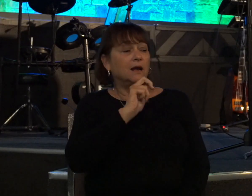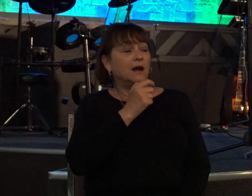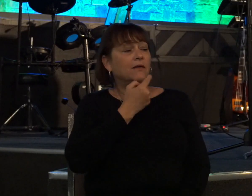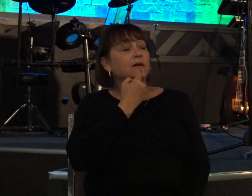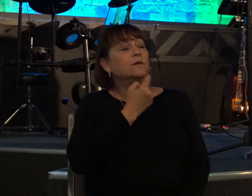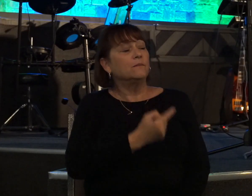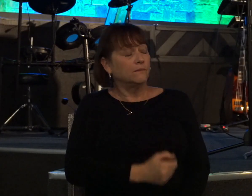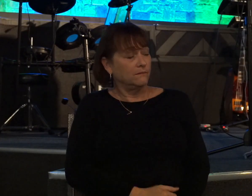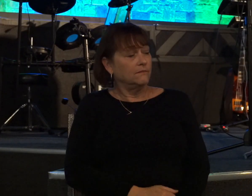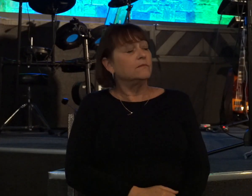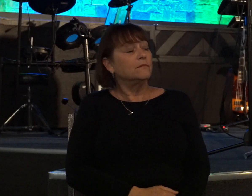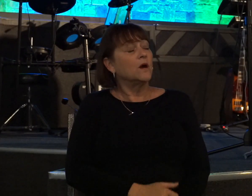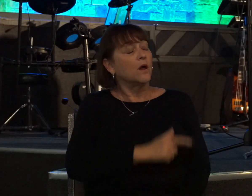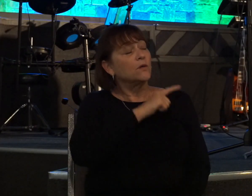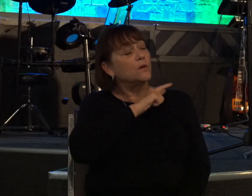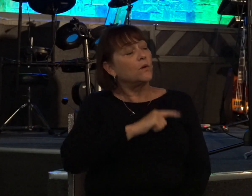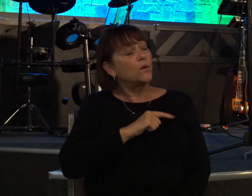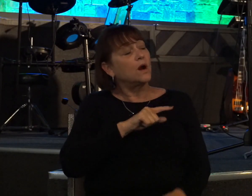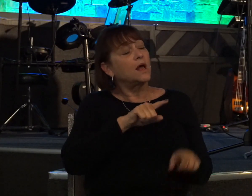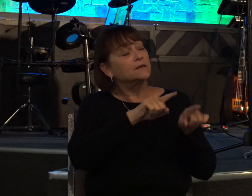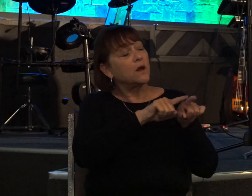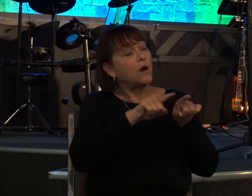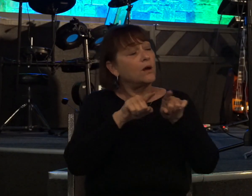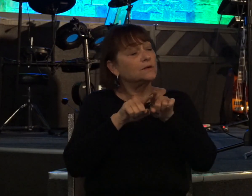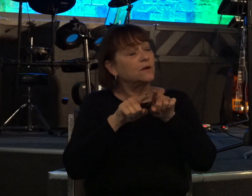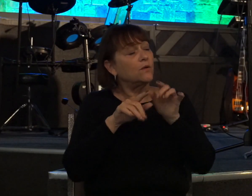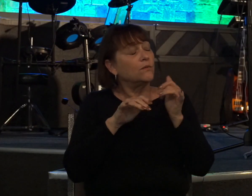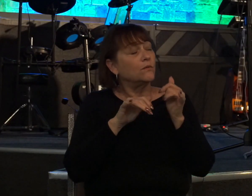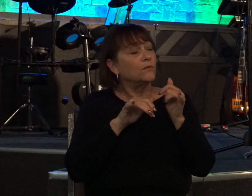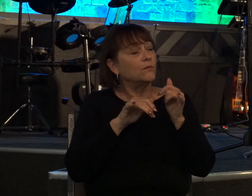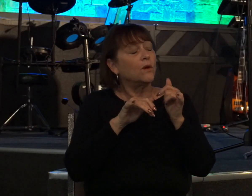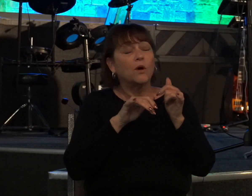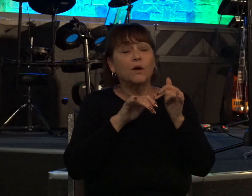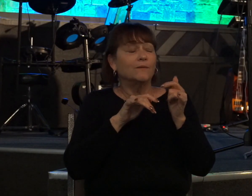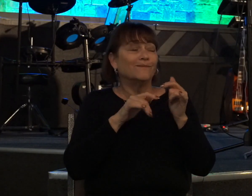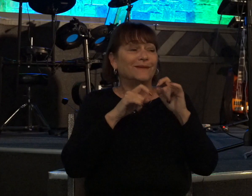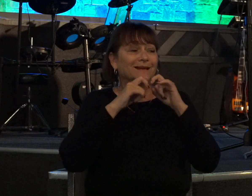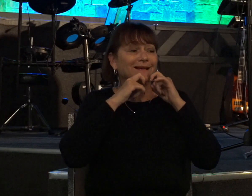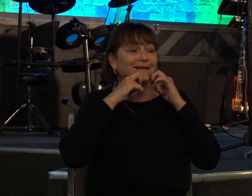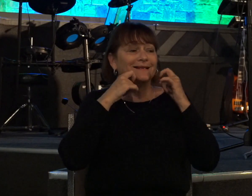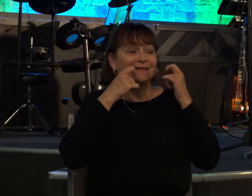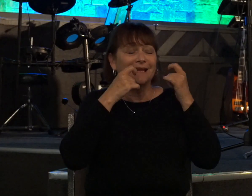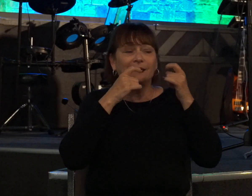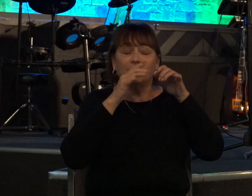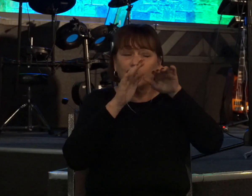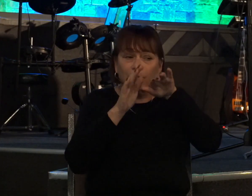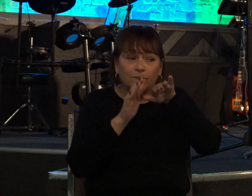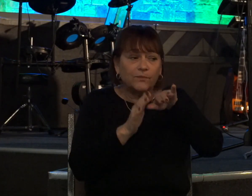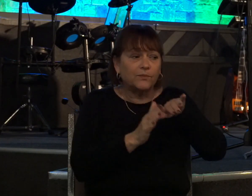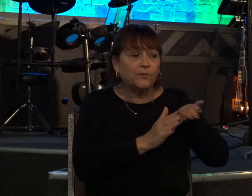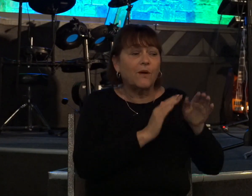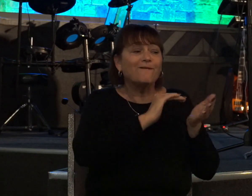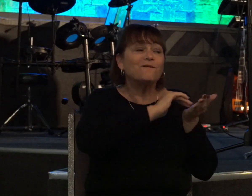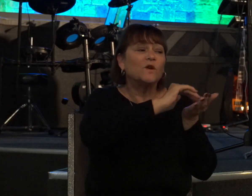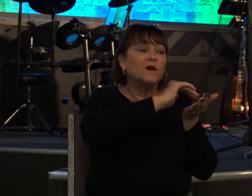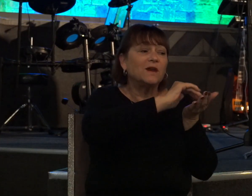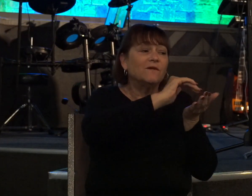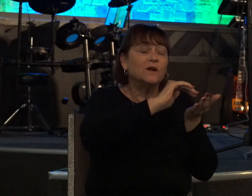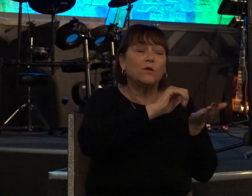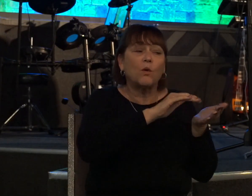the lord has also put away your sin you shall not die however because by